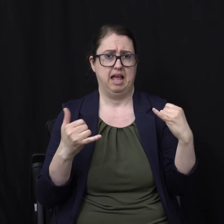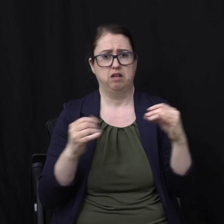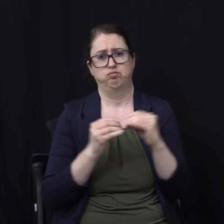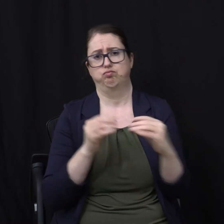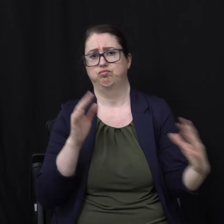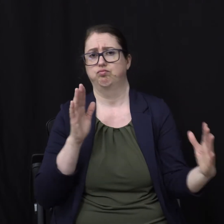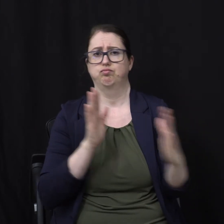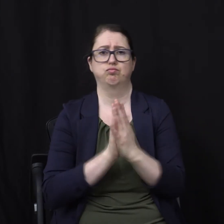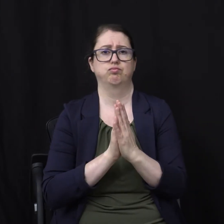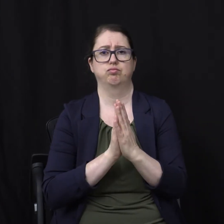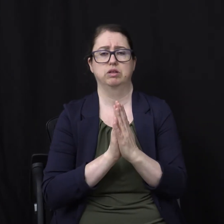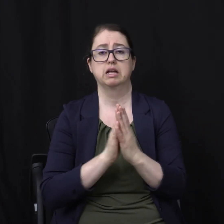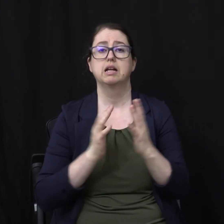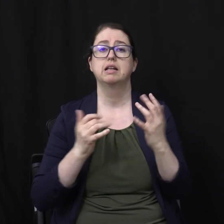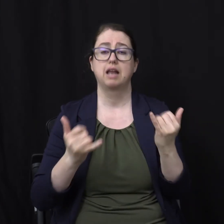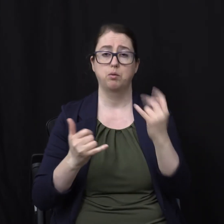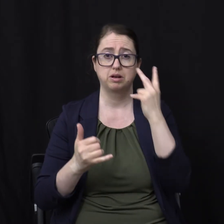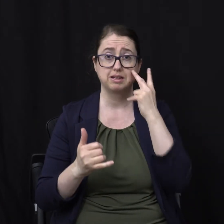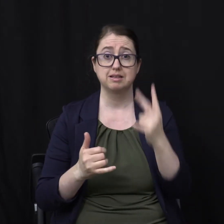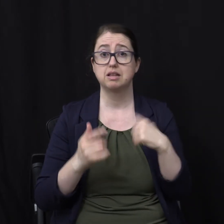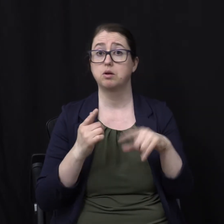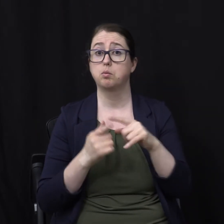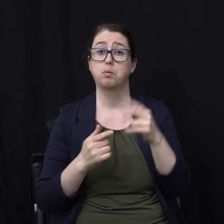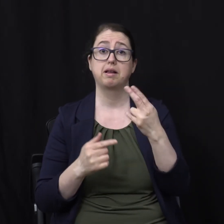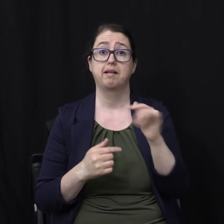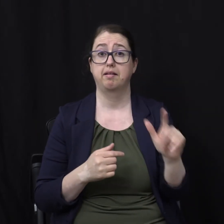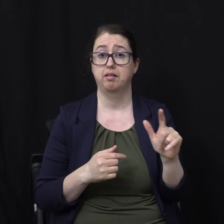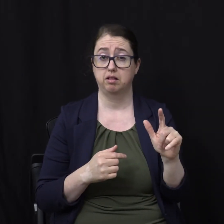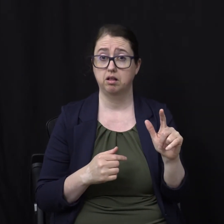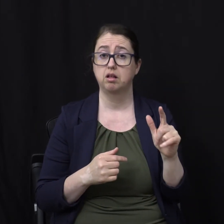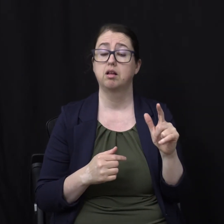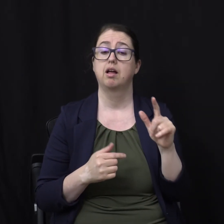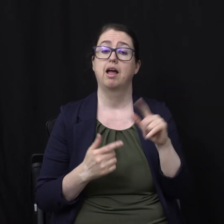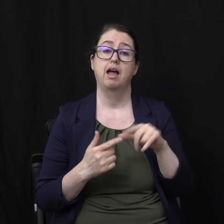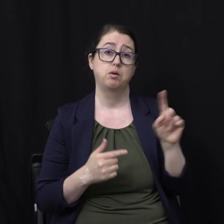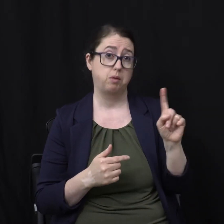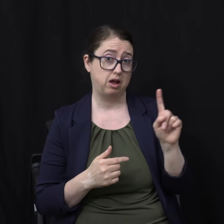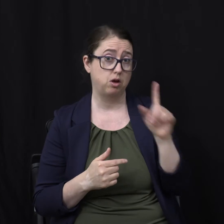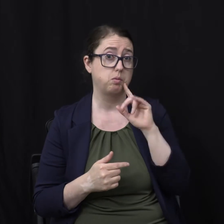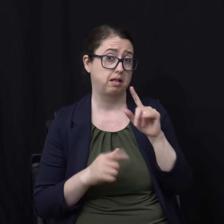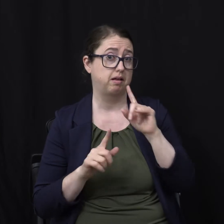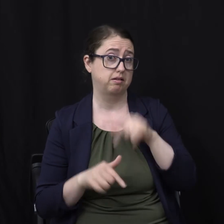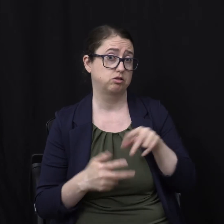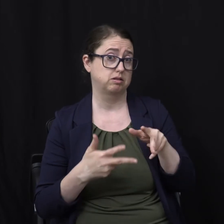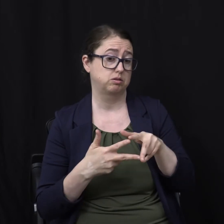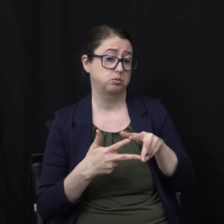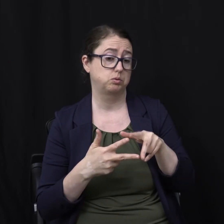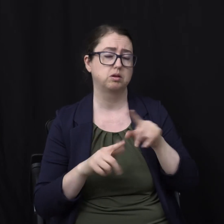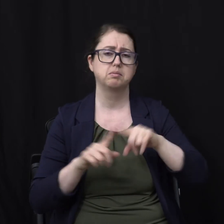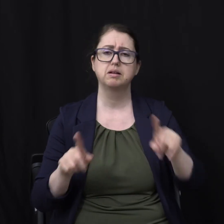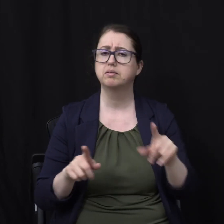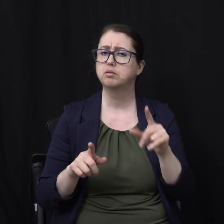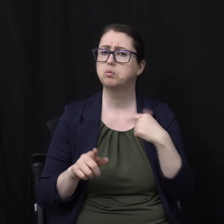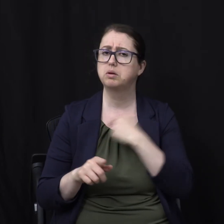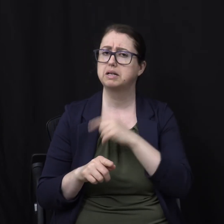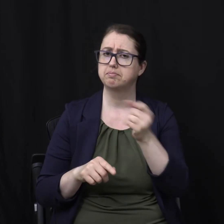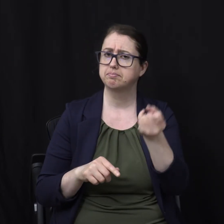going to be the answer To our question When is hell? But And where is hell? But even more importantly Put this in the broader context